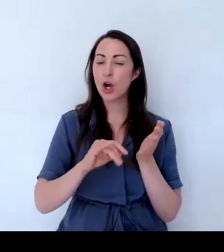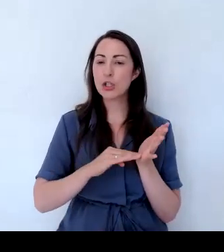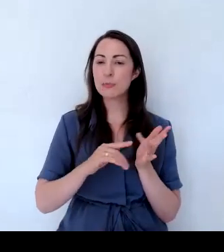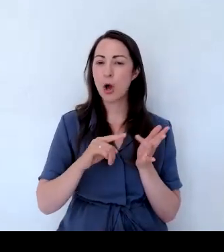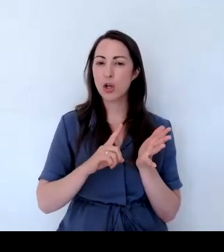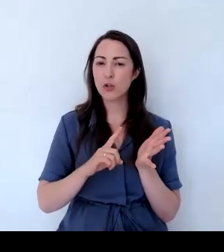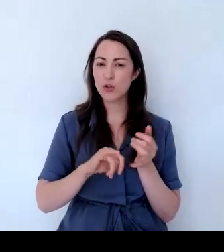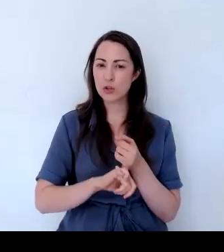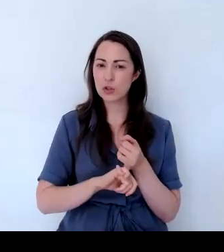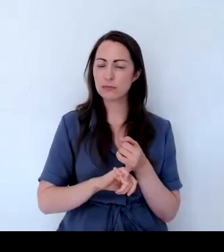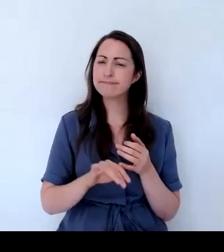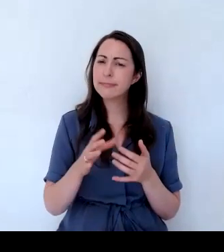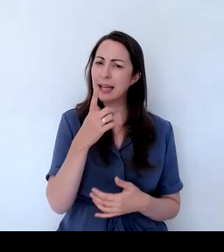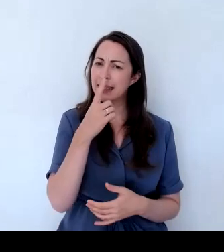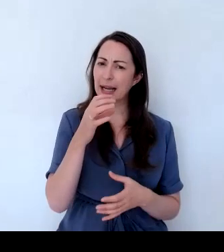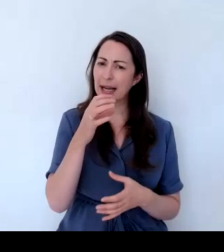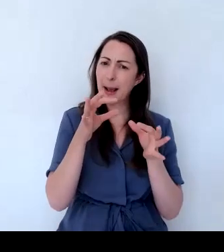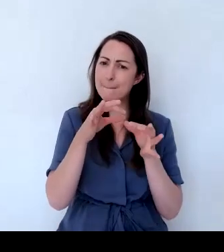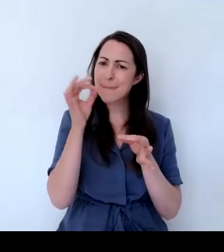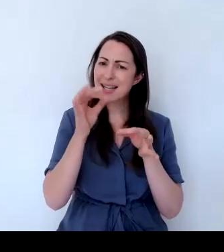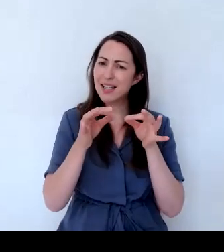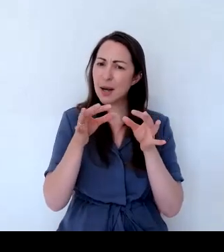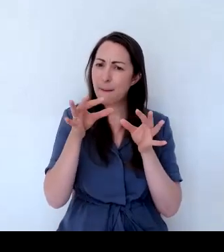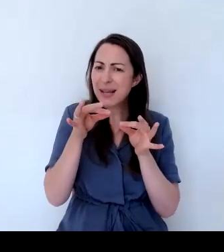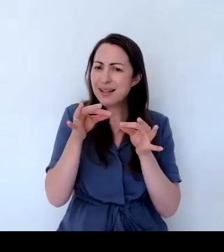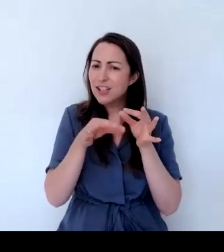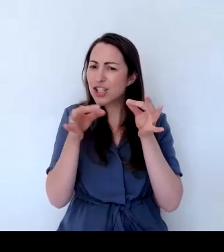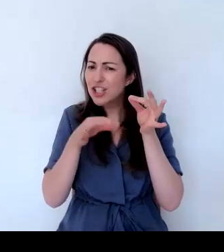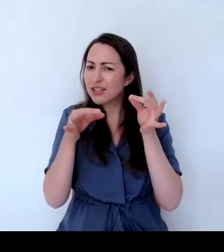more bushy plant? Yes, you can.